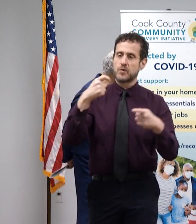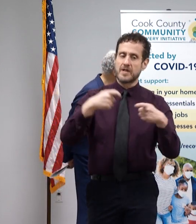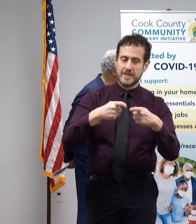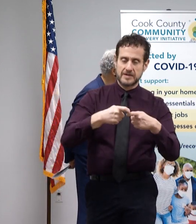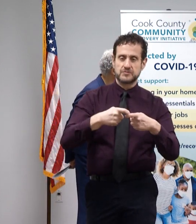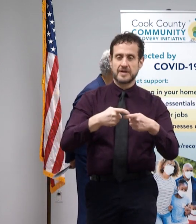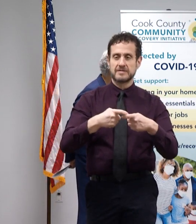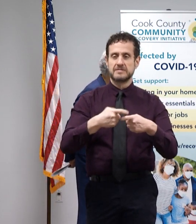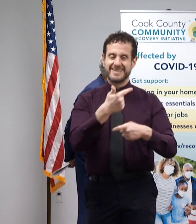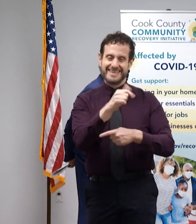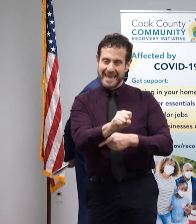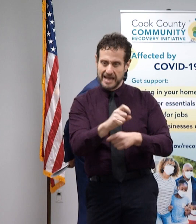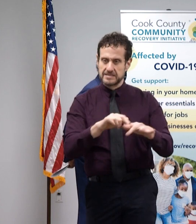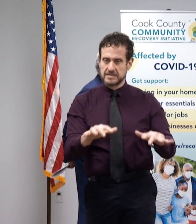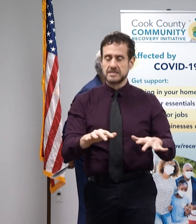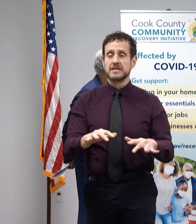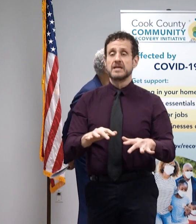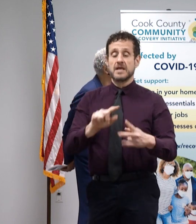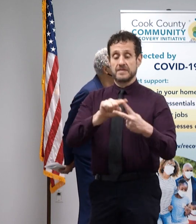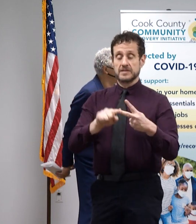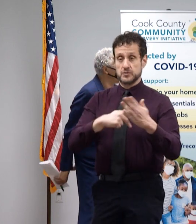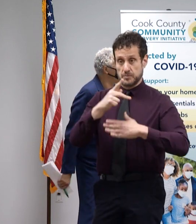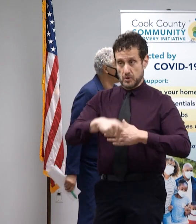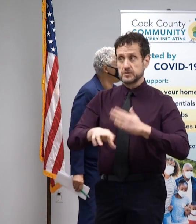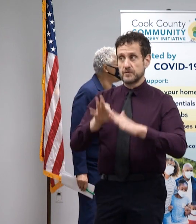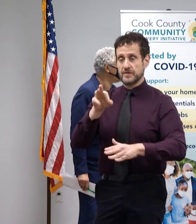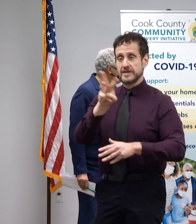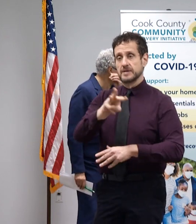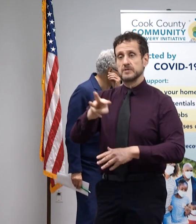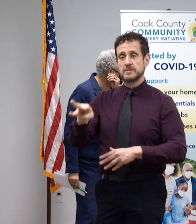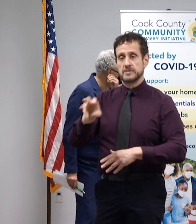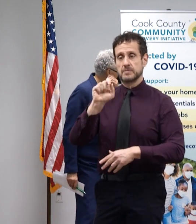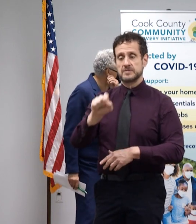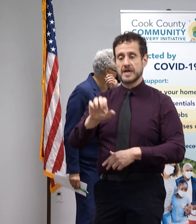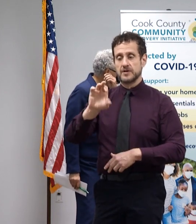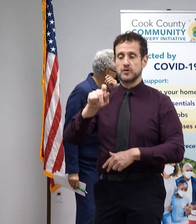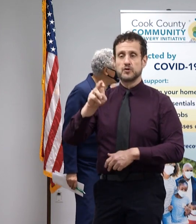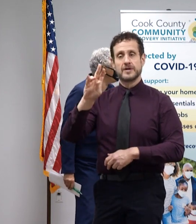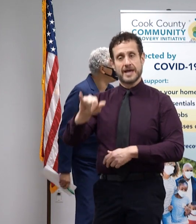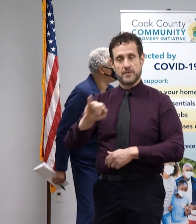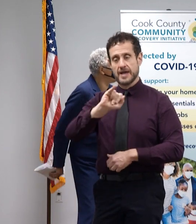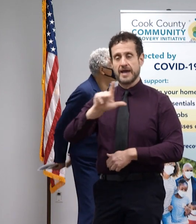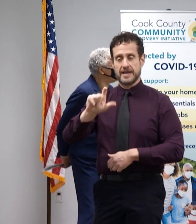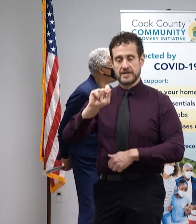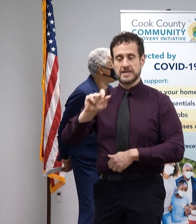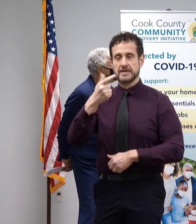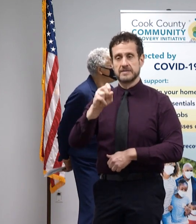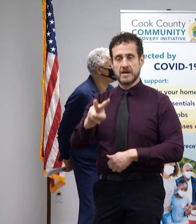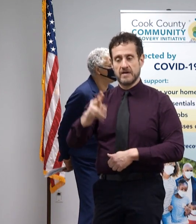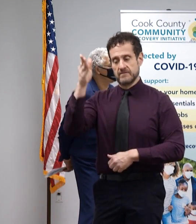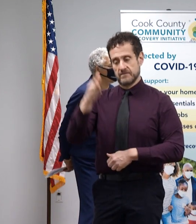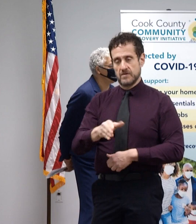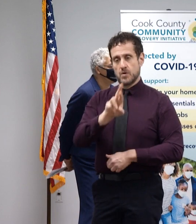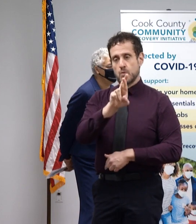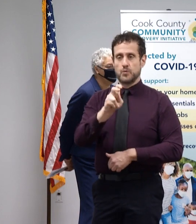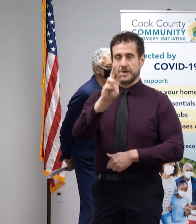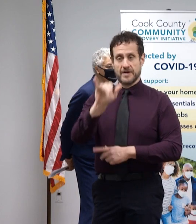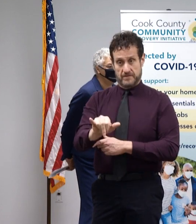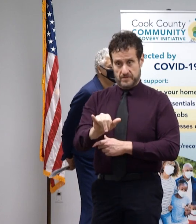two programs can be found on our website www.cookcountyil.gov forward slash recovery.